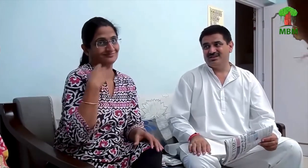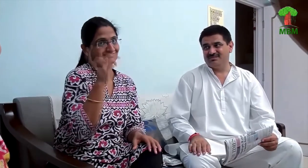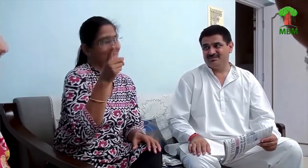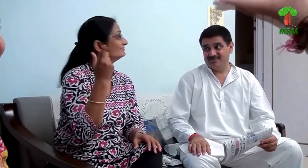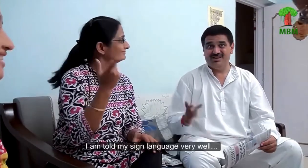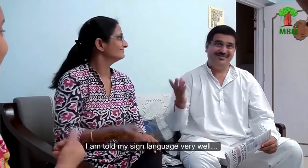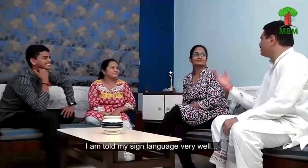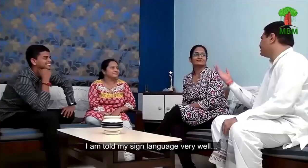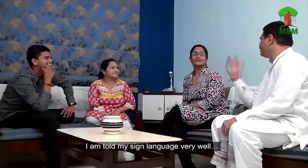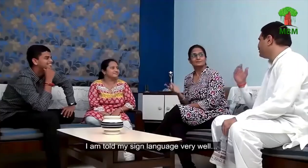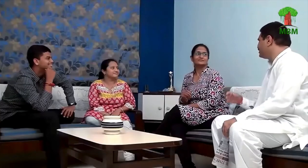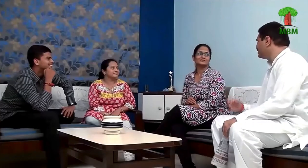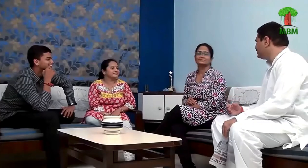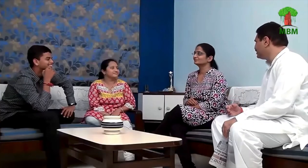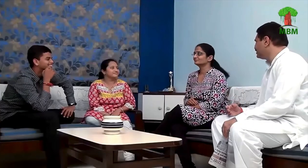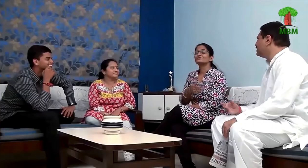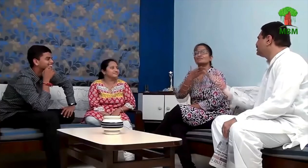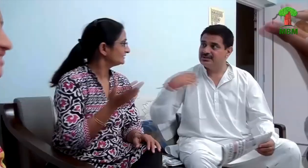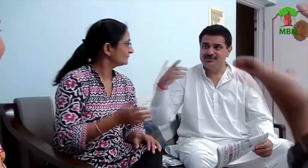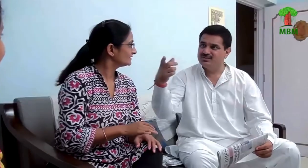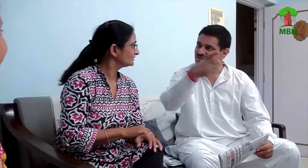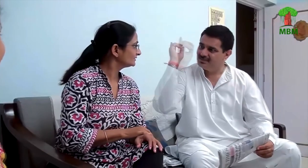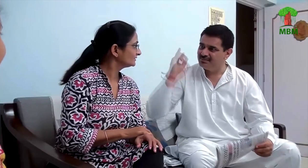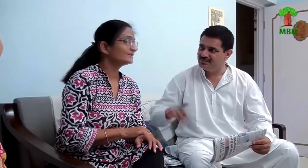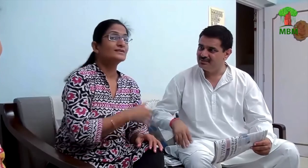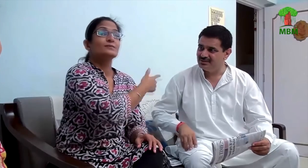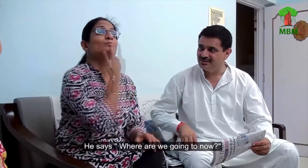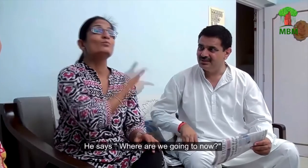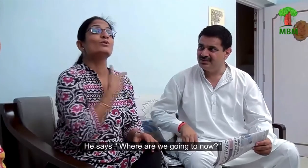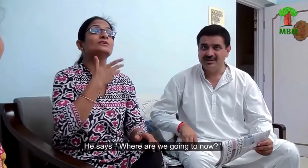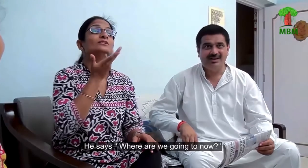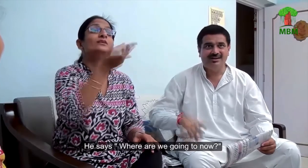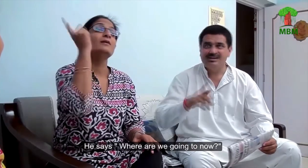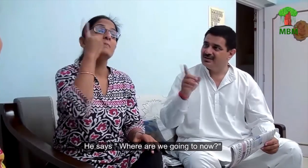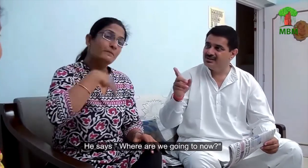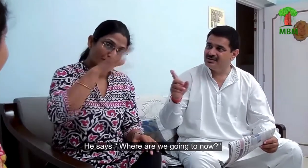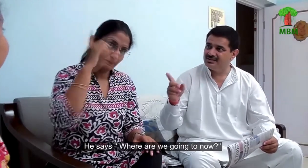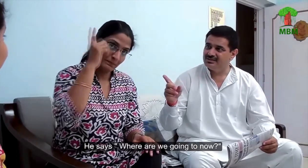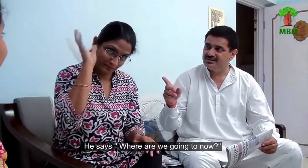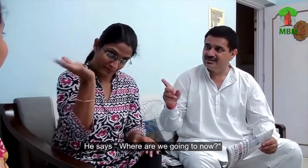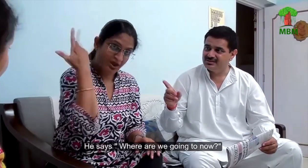I am told sign language works well. What you asking? Where are we going?